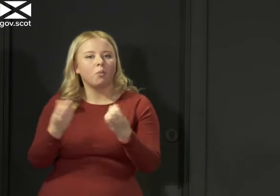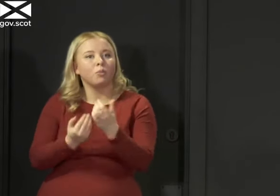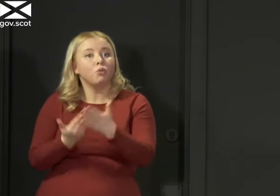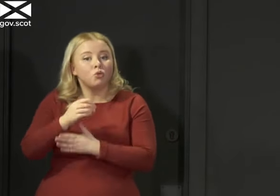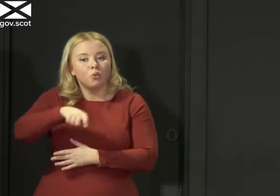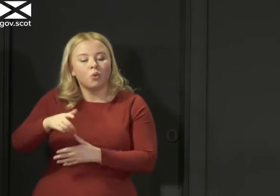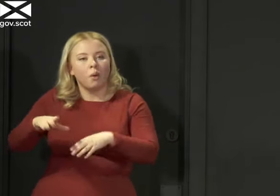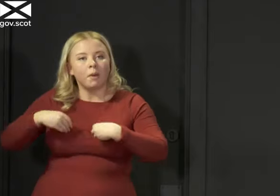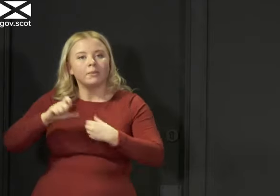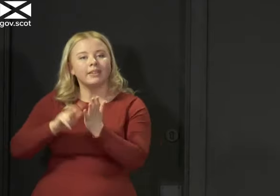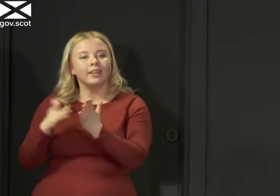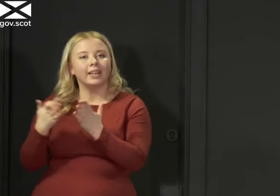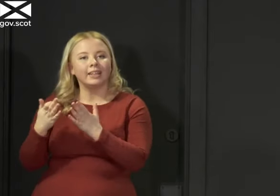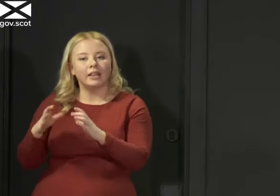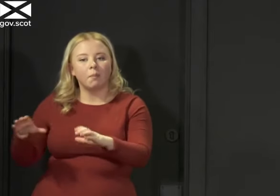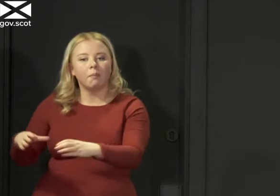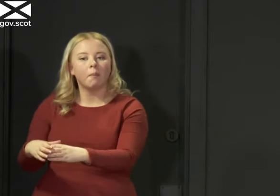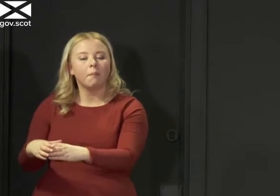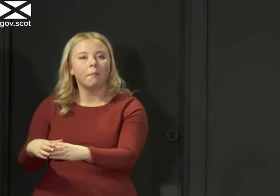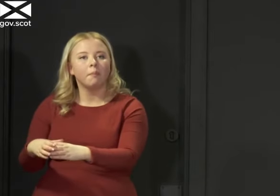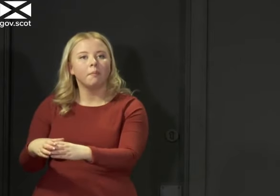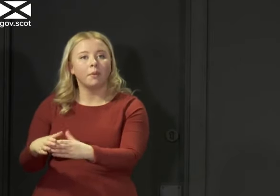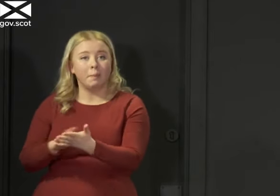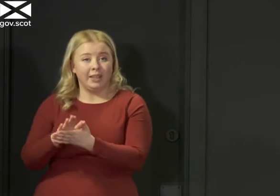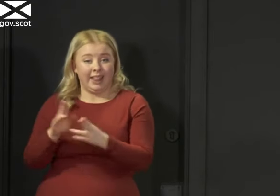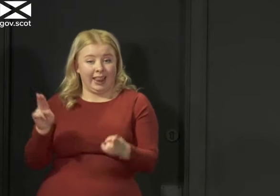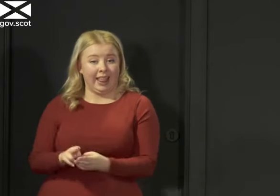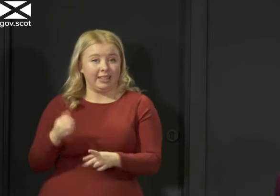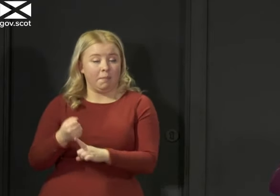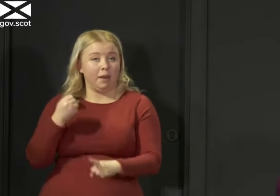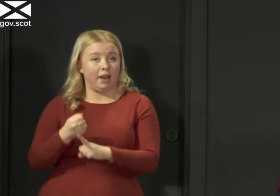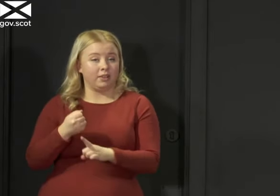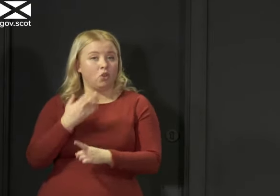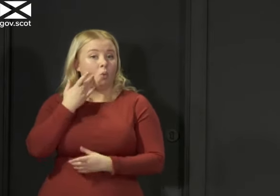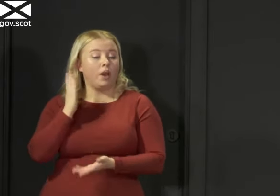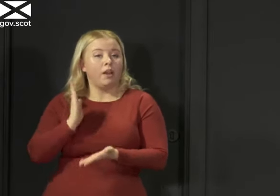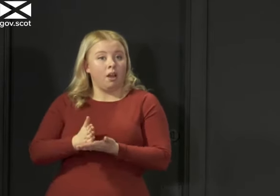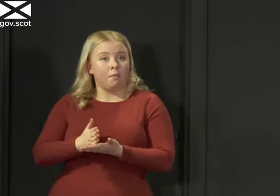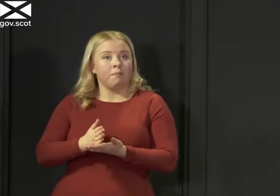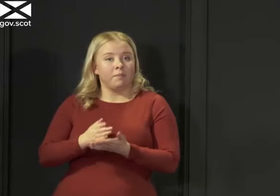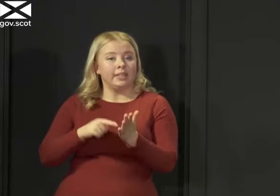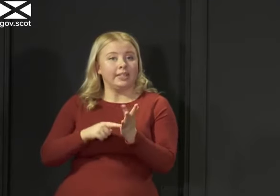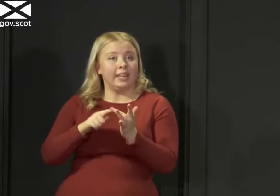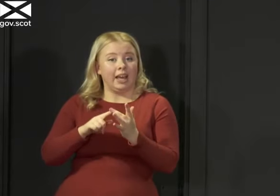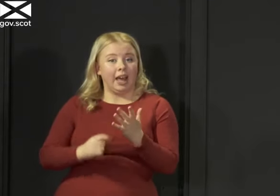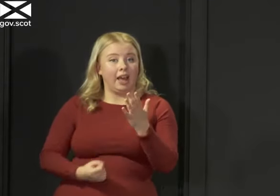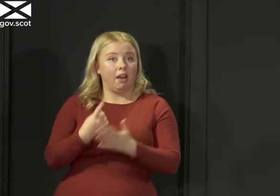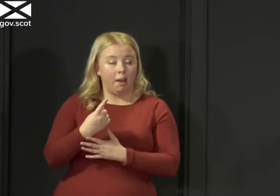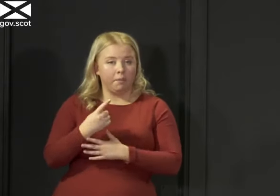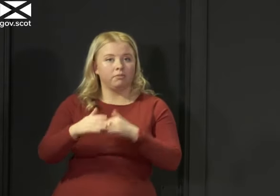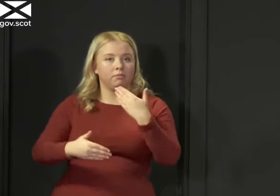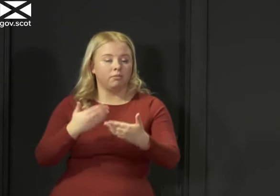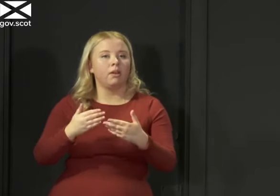when you get incidents down and start to do that, TTI is part. It's not the only thing you do to keep it down. Continued social distancing